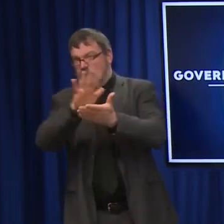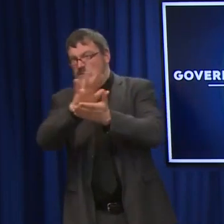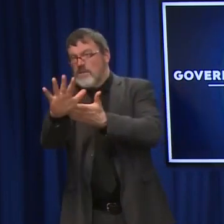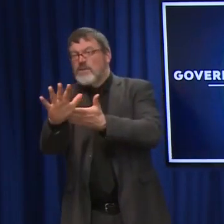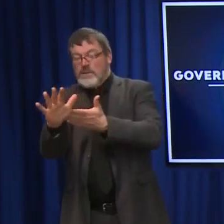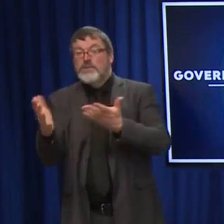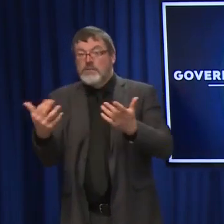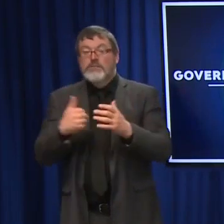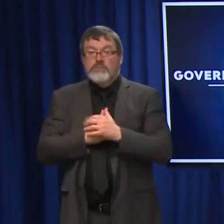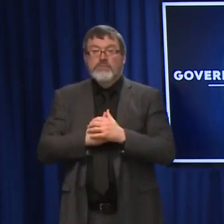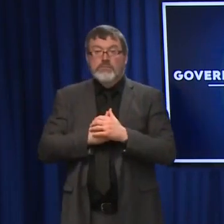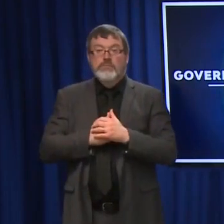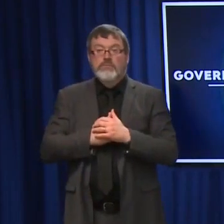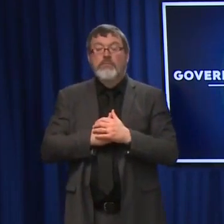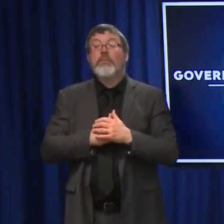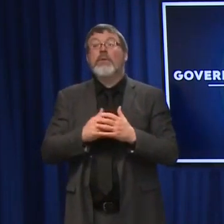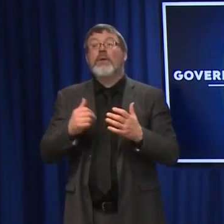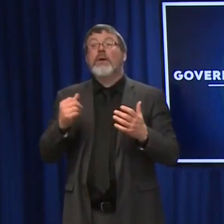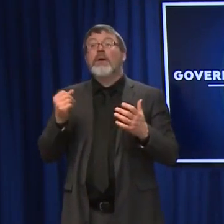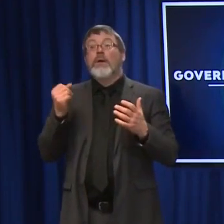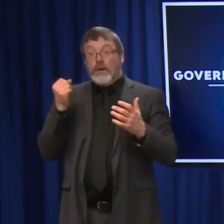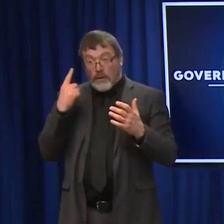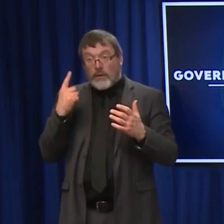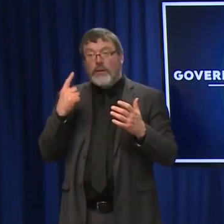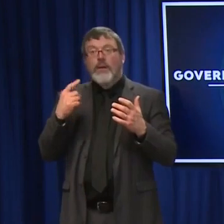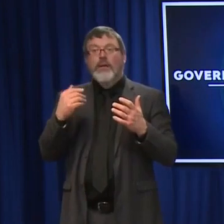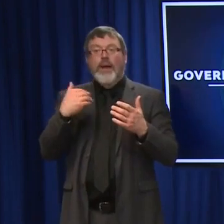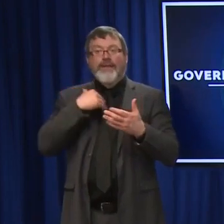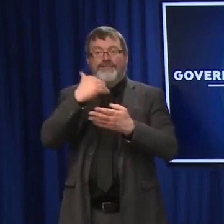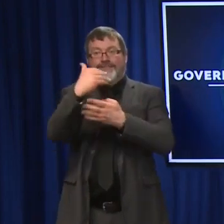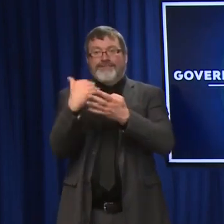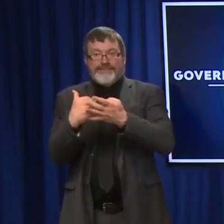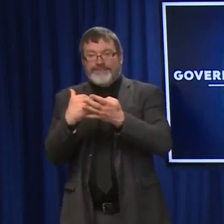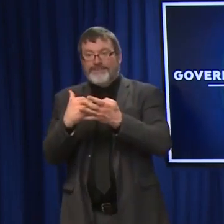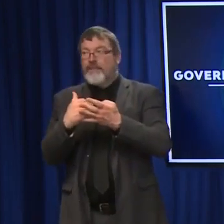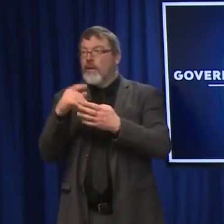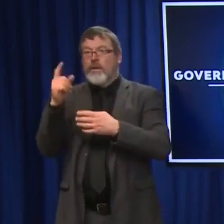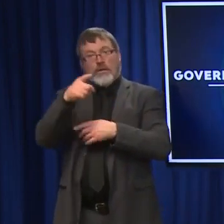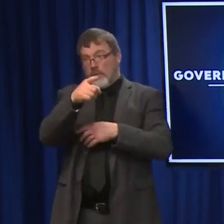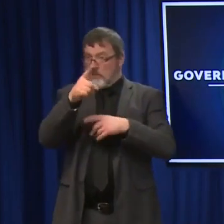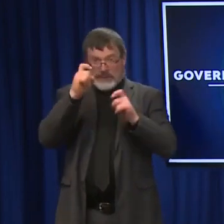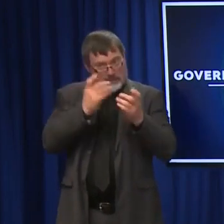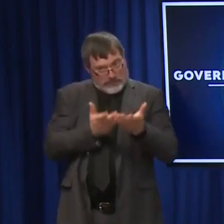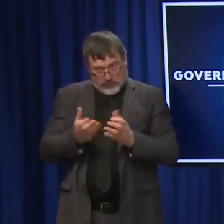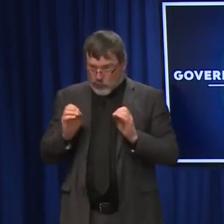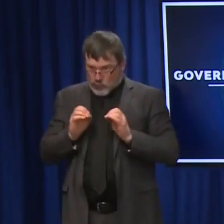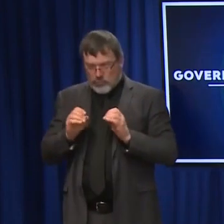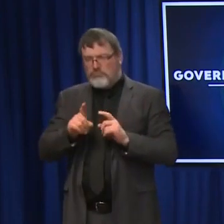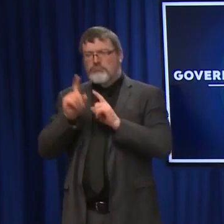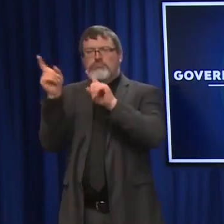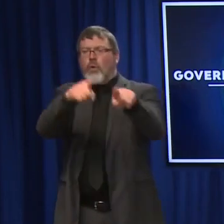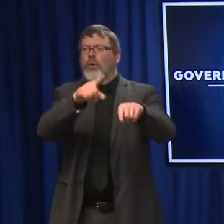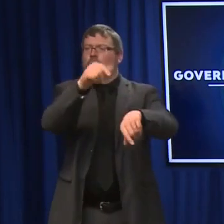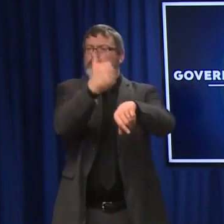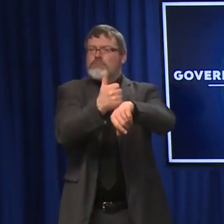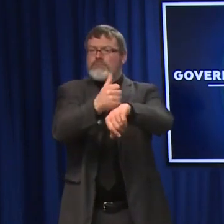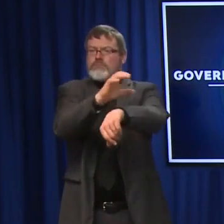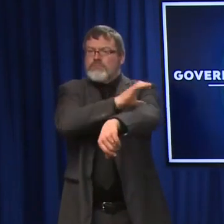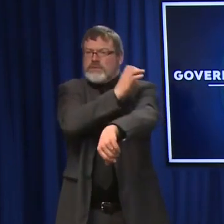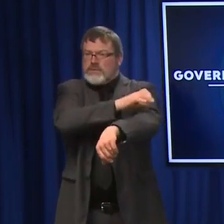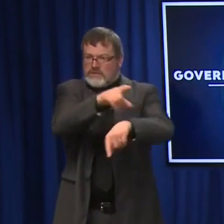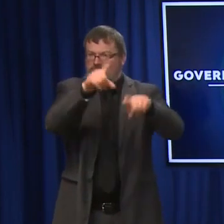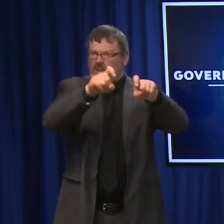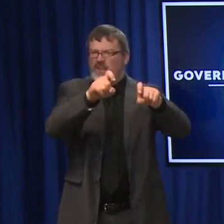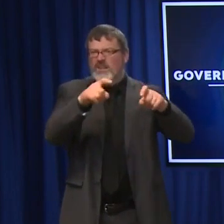obviously you can still go get tested at some of the other, you know, at pharmacies or doctor's offices, whatever it might be. That's obviously still